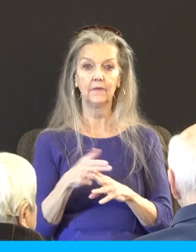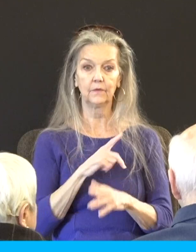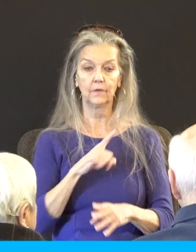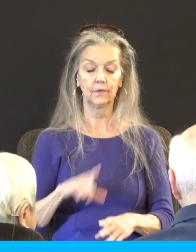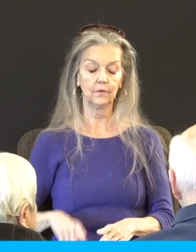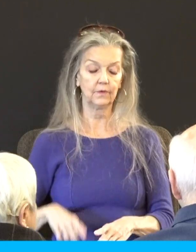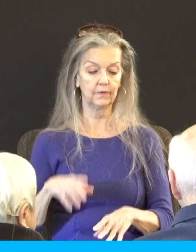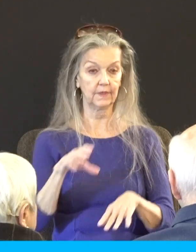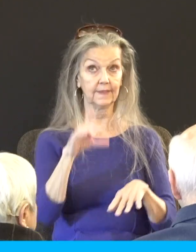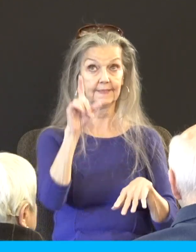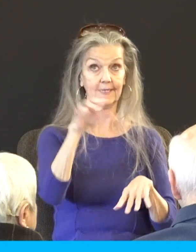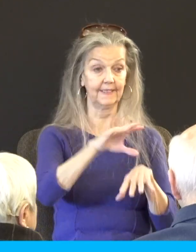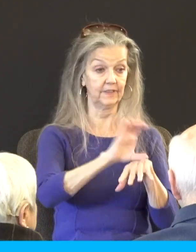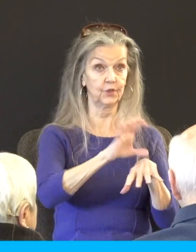now where's the love in that